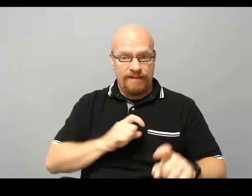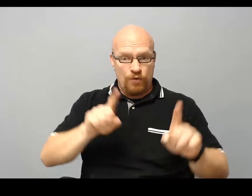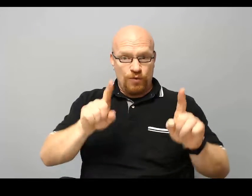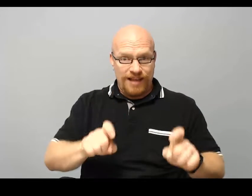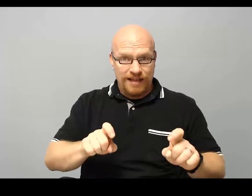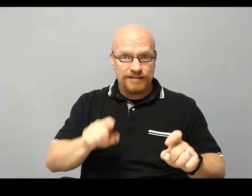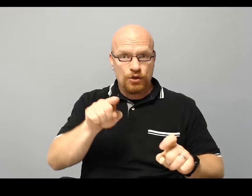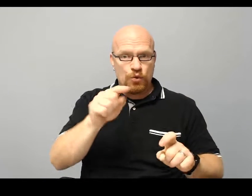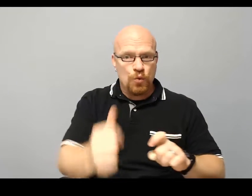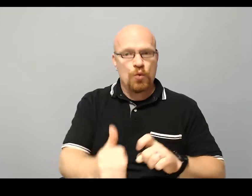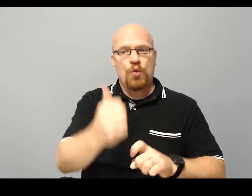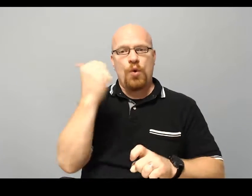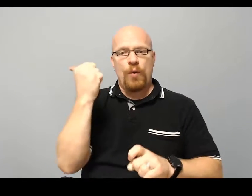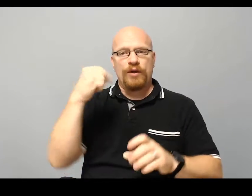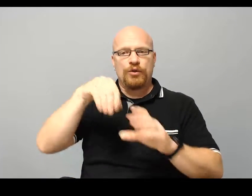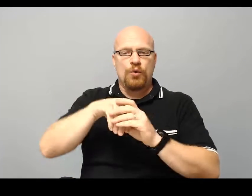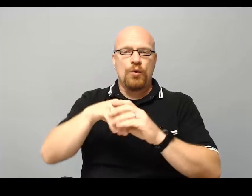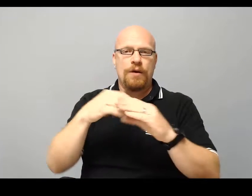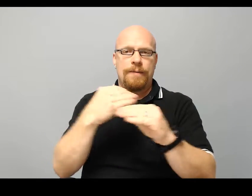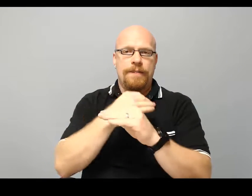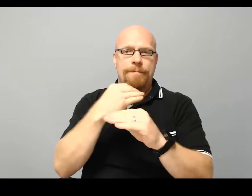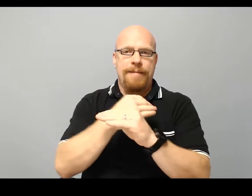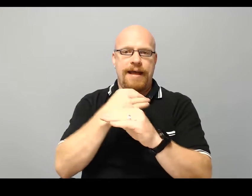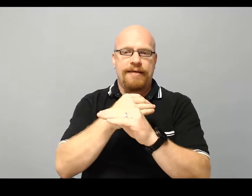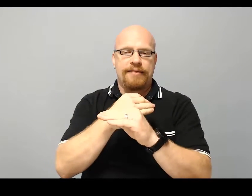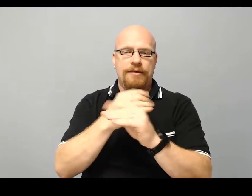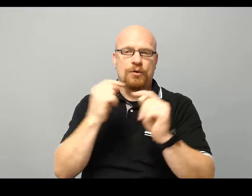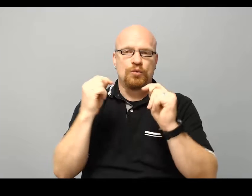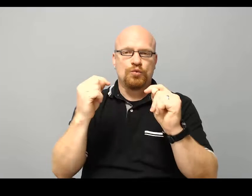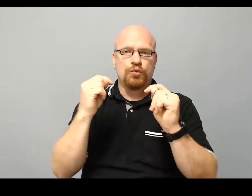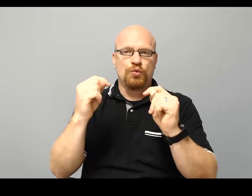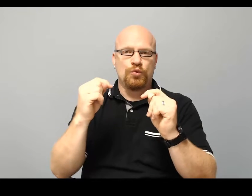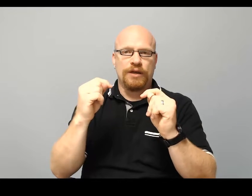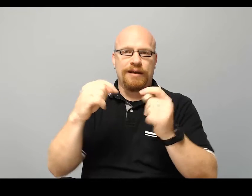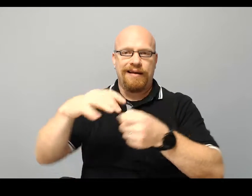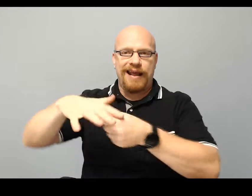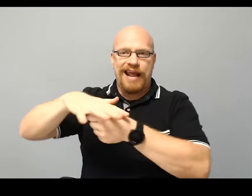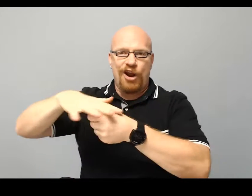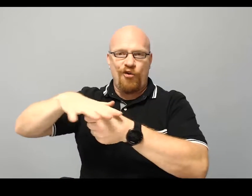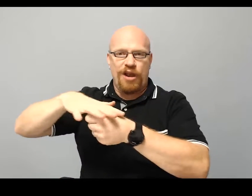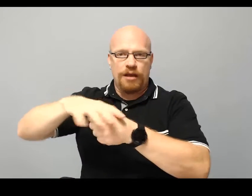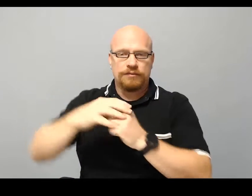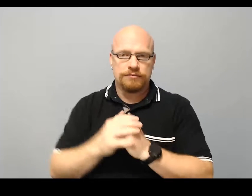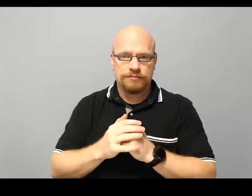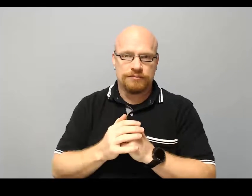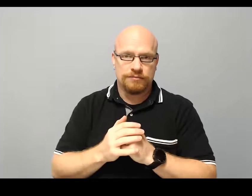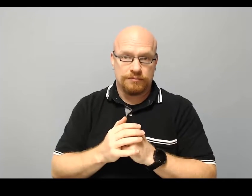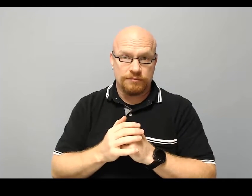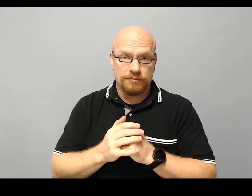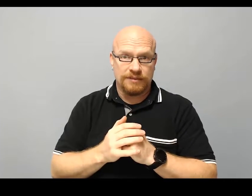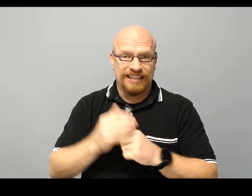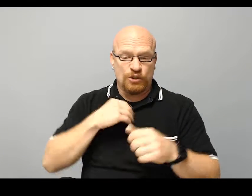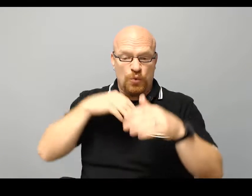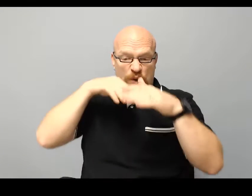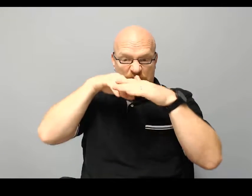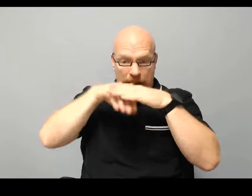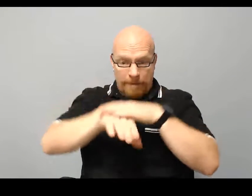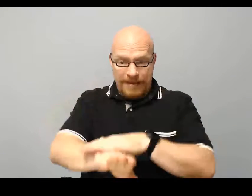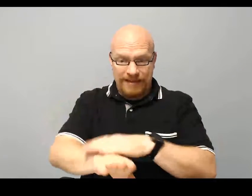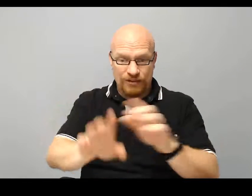you a test. You go into the math pruning area. You come into